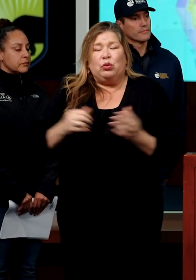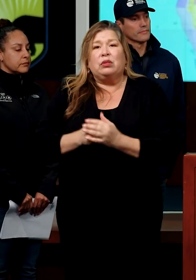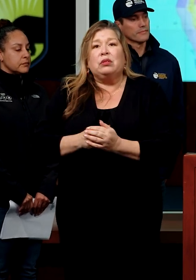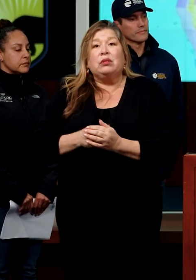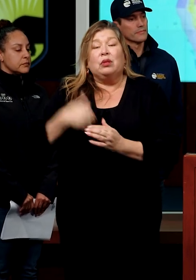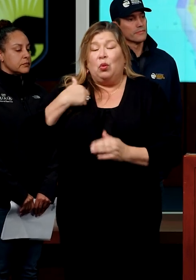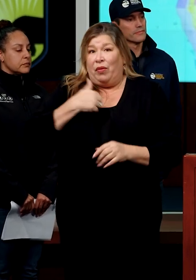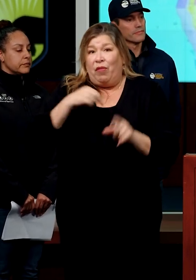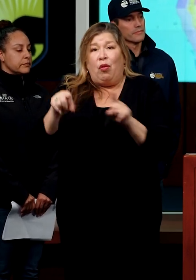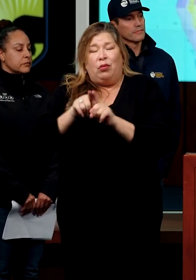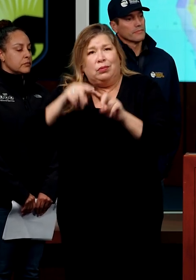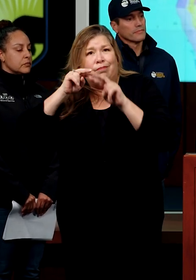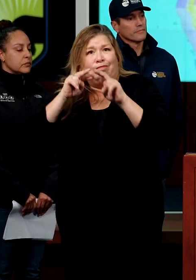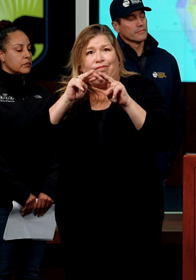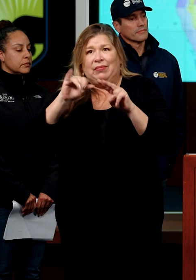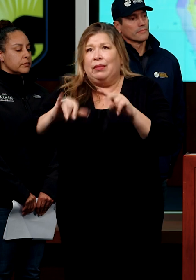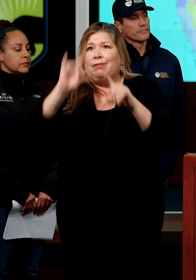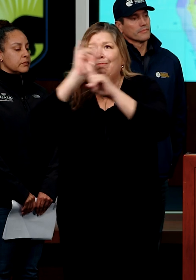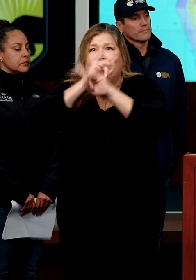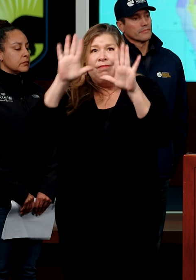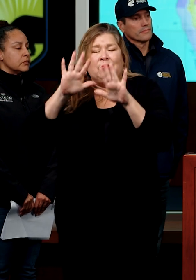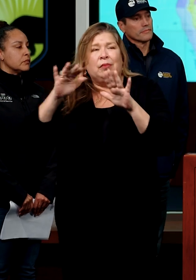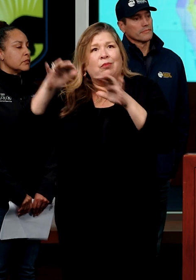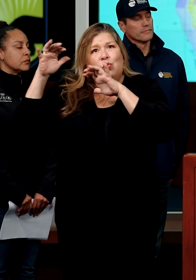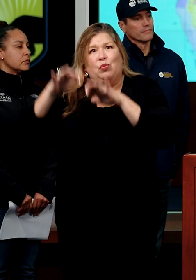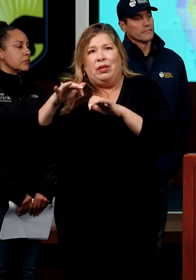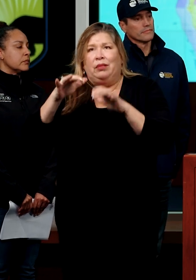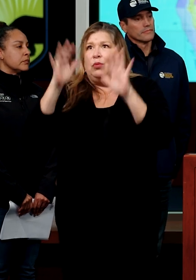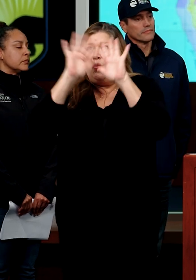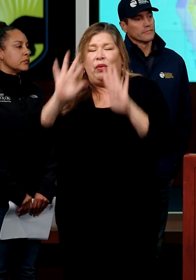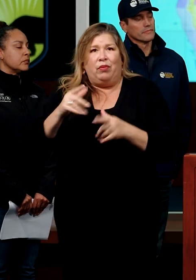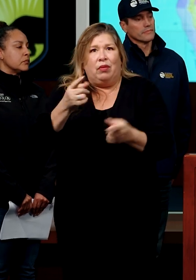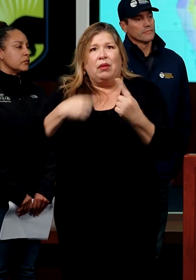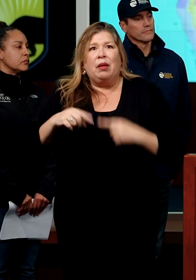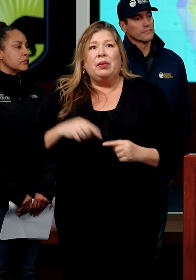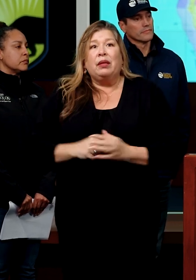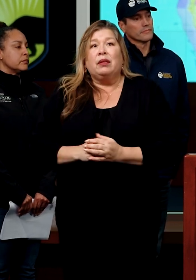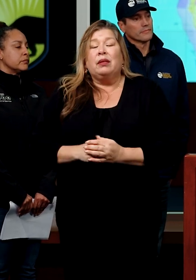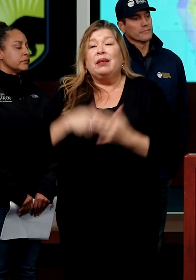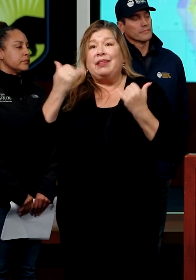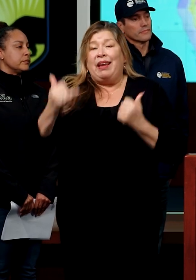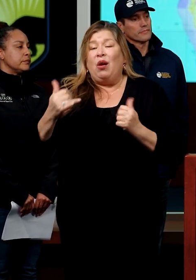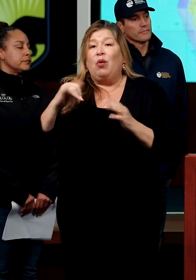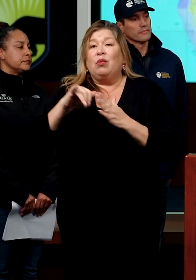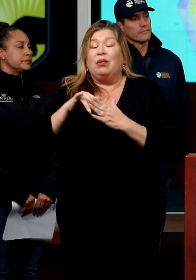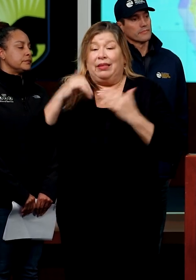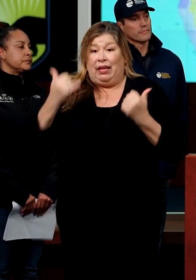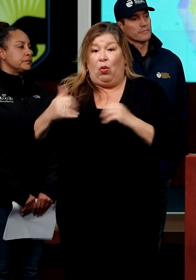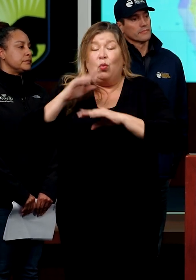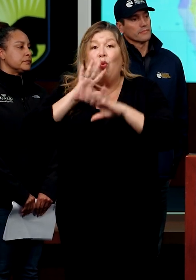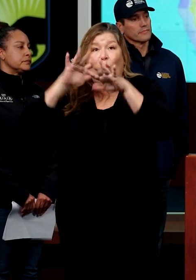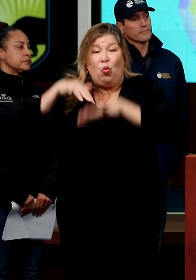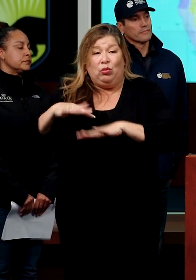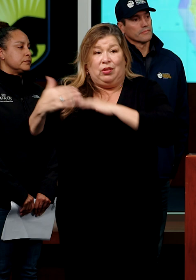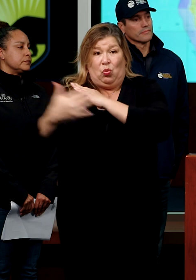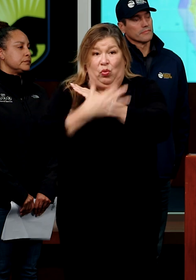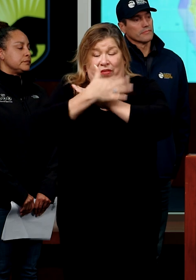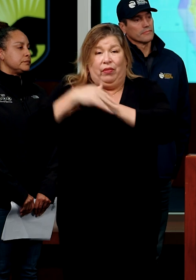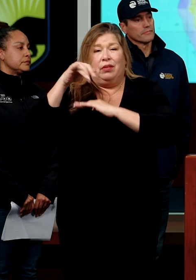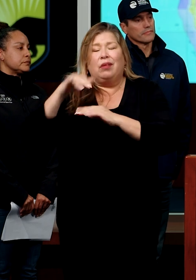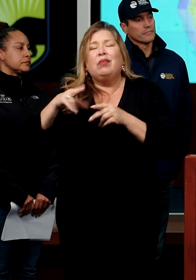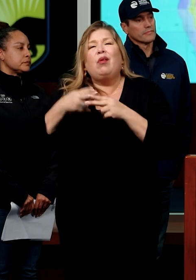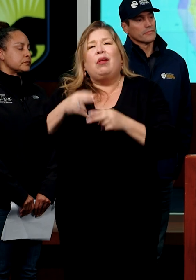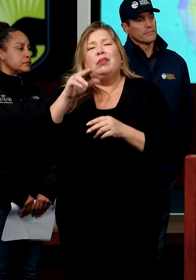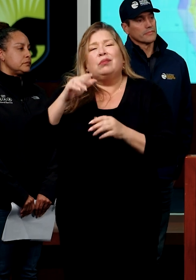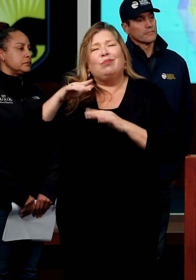also tracking the significant storm events. We are into atmospheric river number five. That